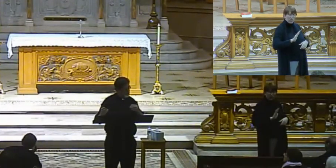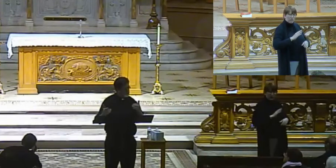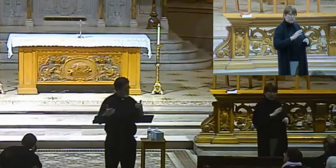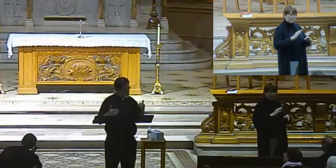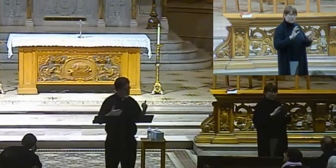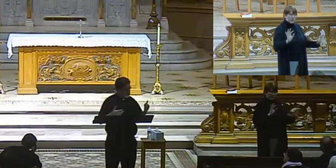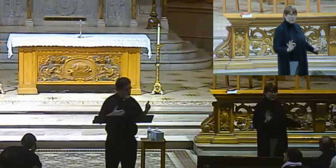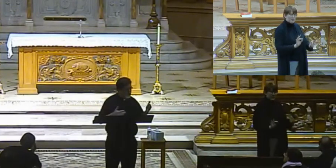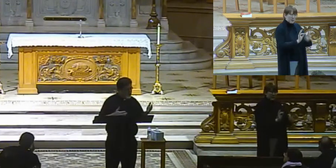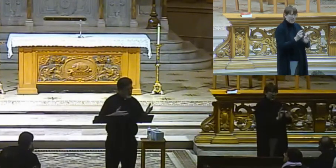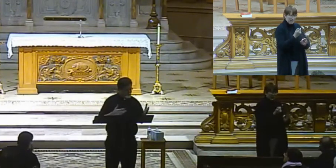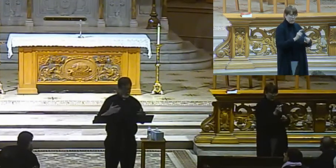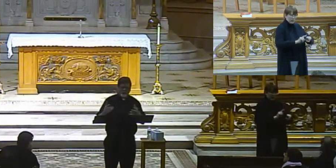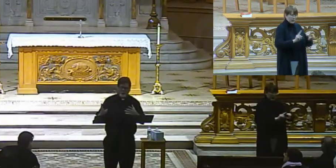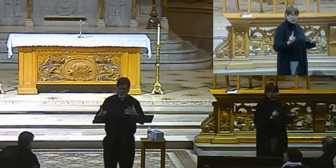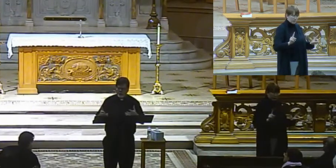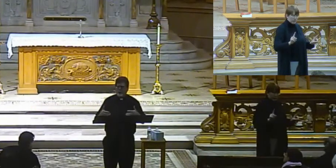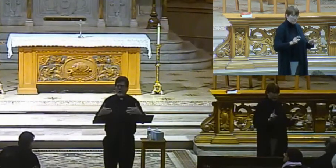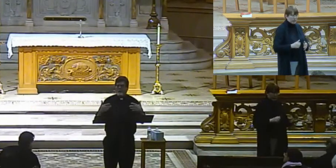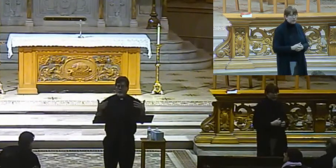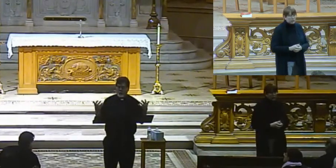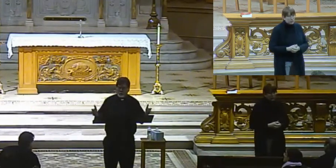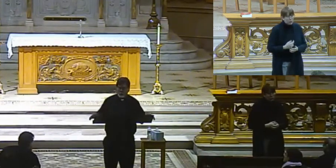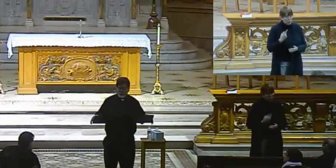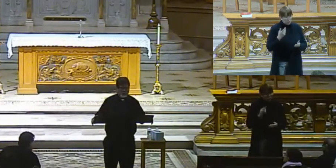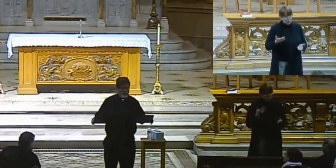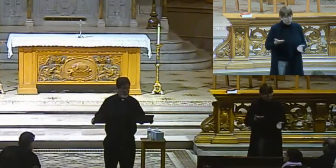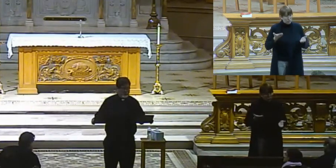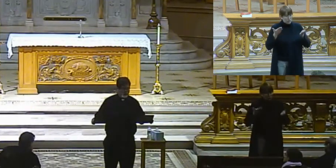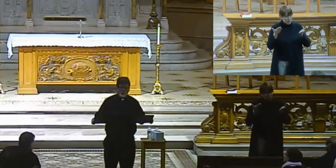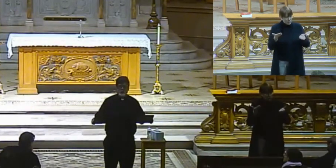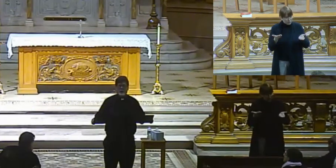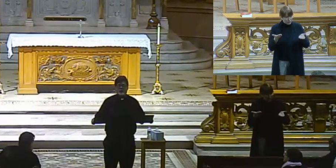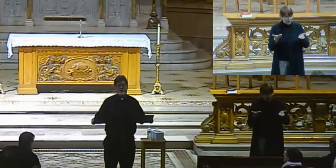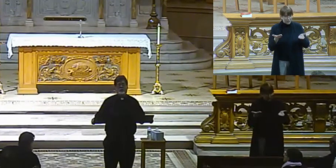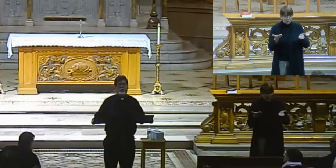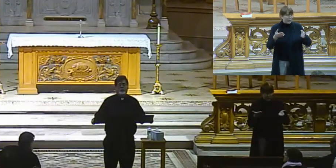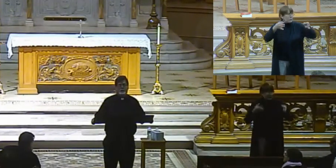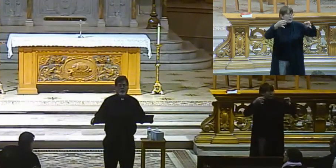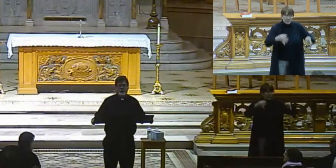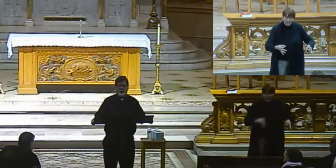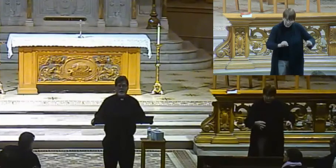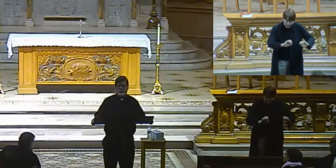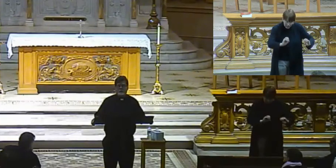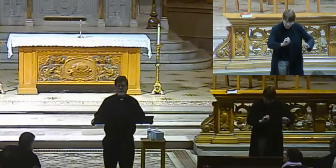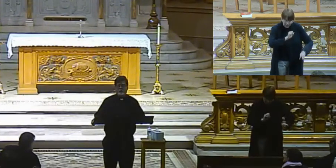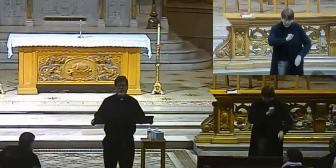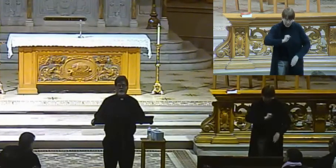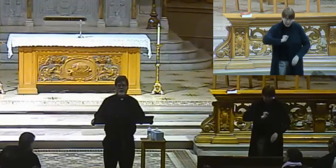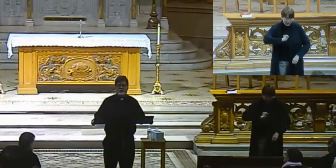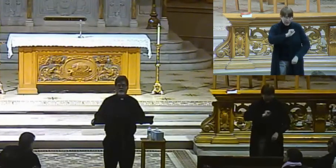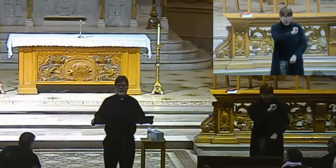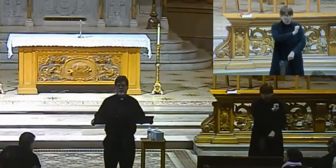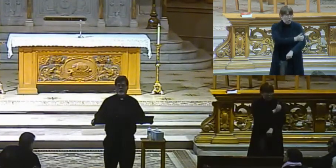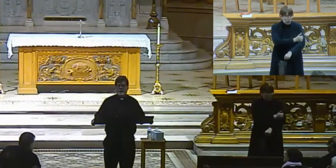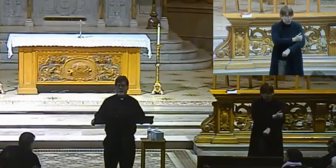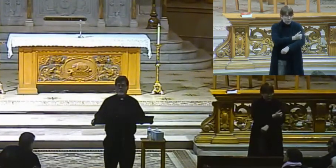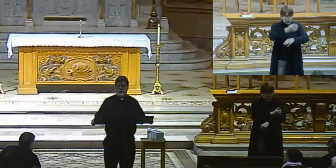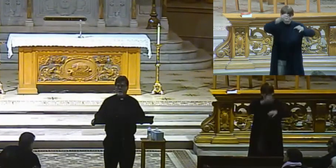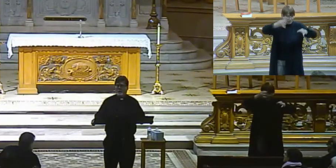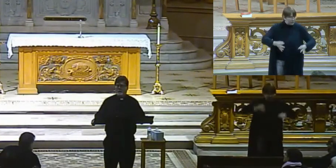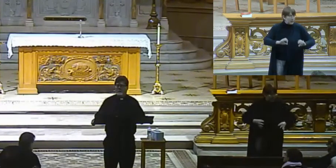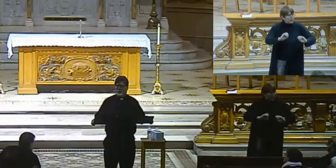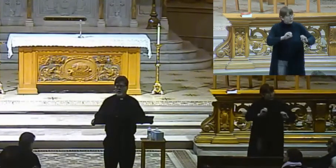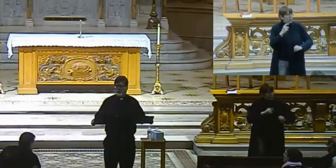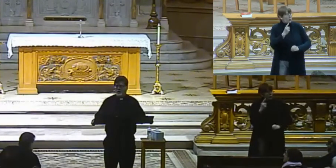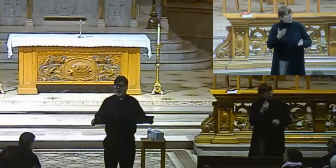we conduct our own. And so, one of the recommendations, there were no decisions, the Senate had no authority to make any decisions, they only